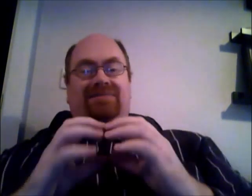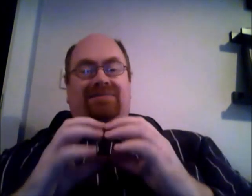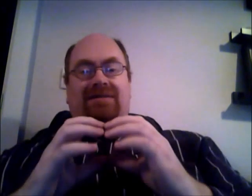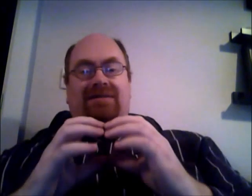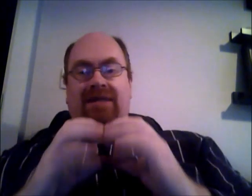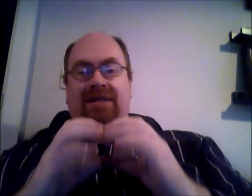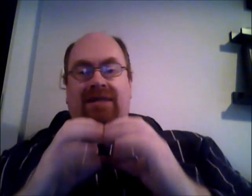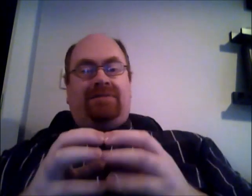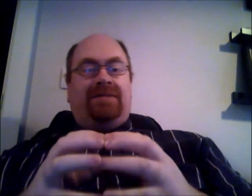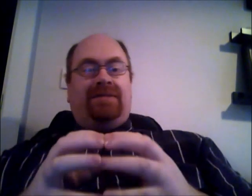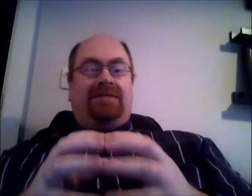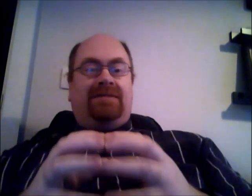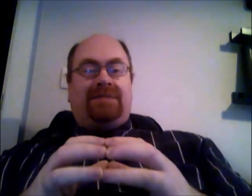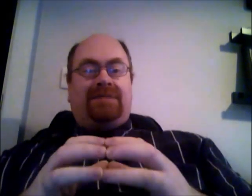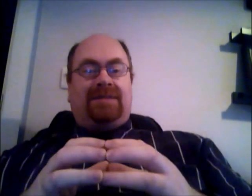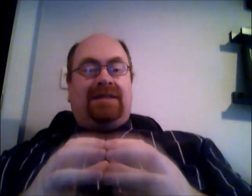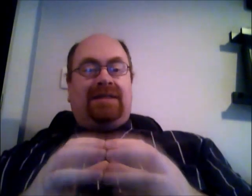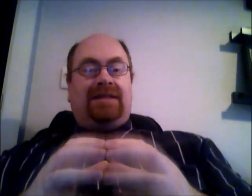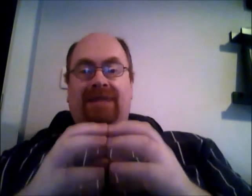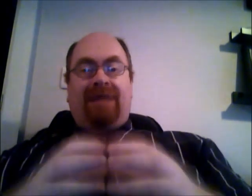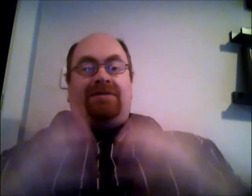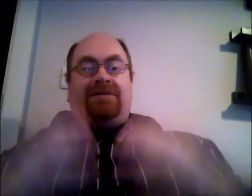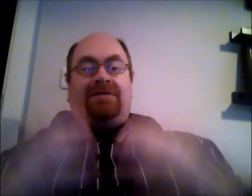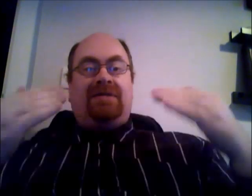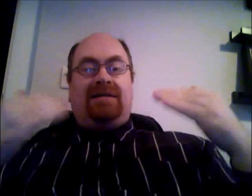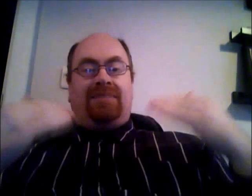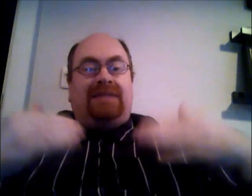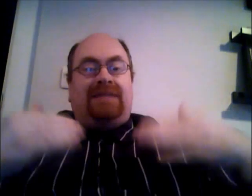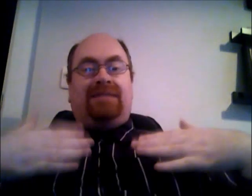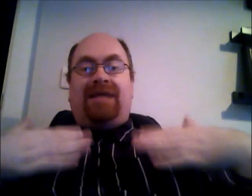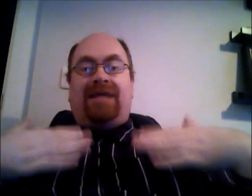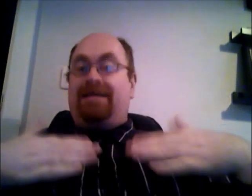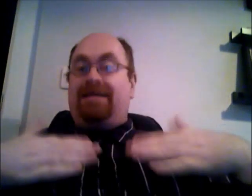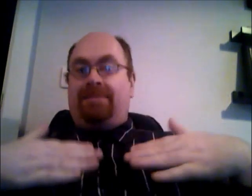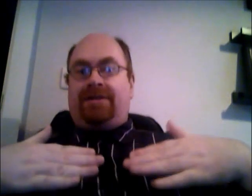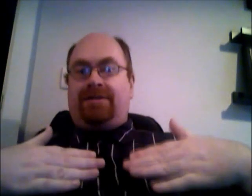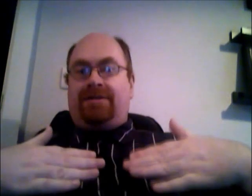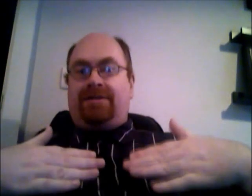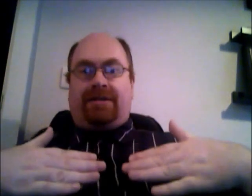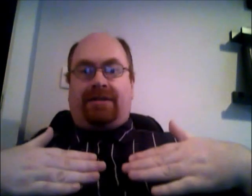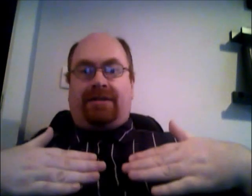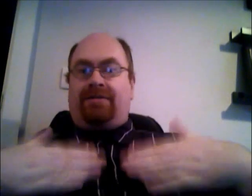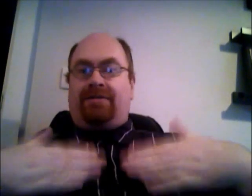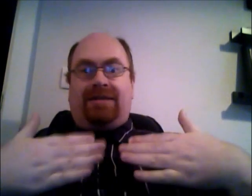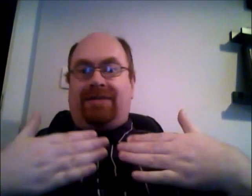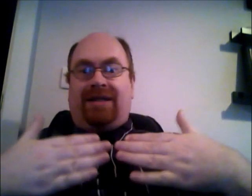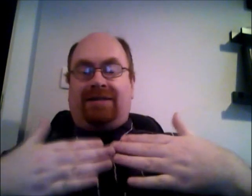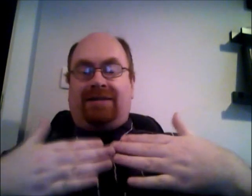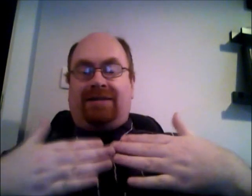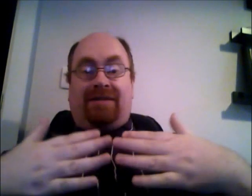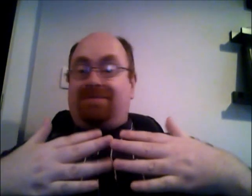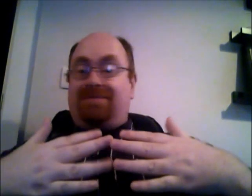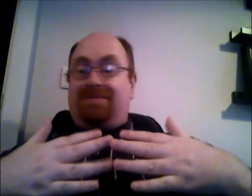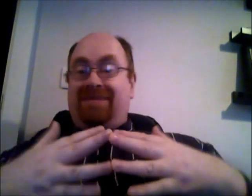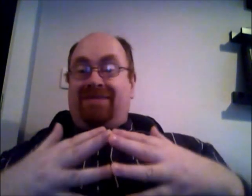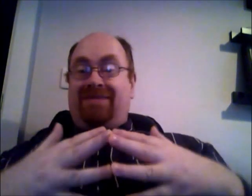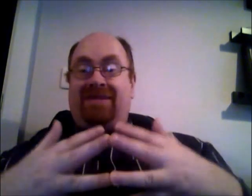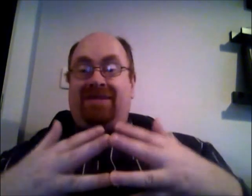we have to be limited in our expectations we have to basically be a little bit mature here unfortunately we are people have really been very good being